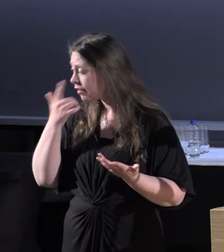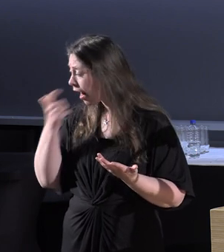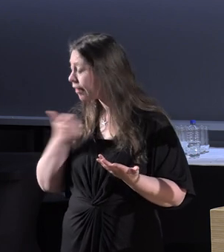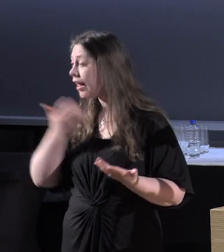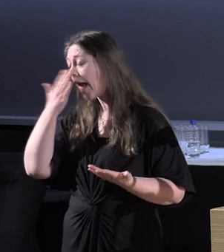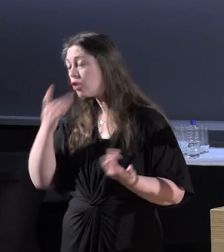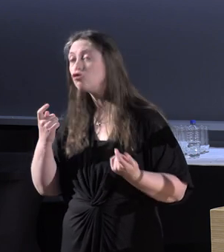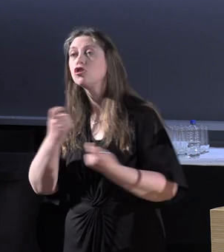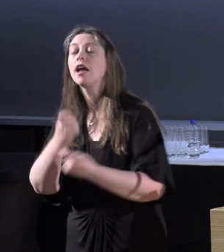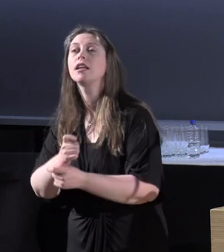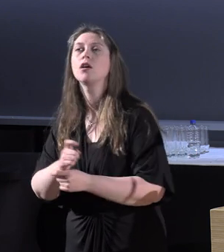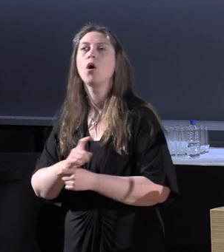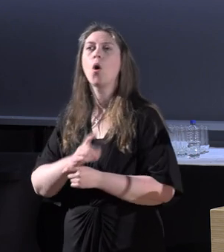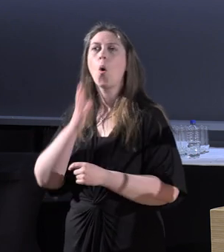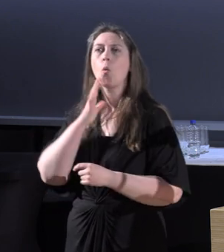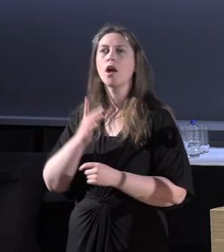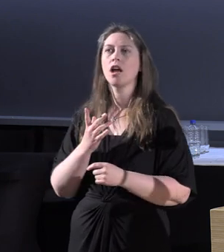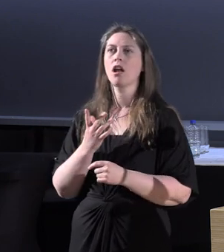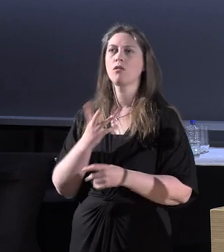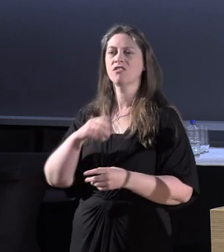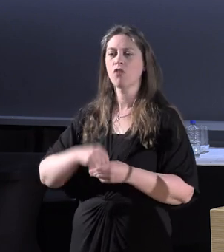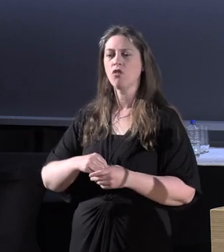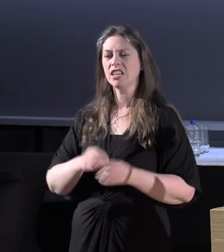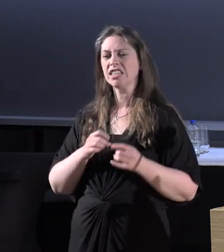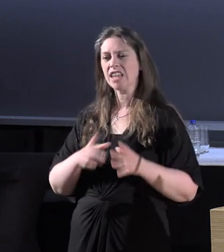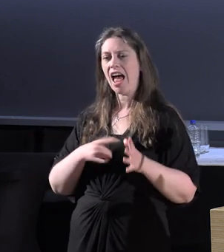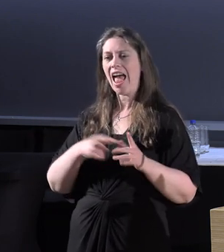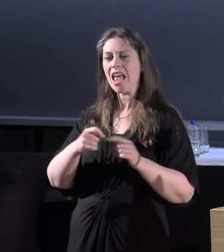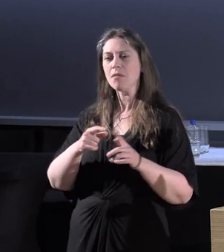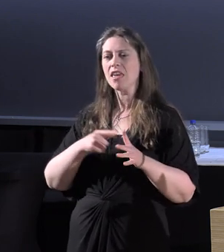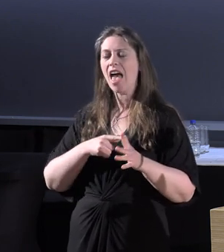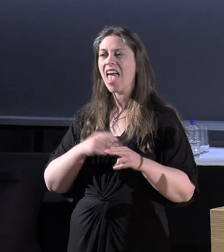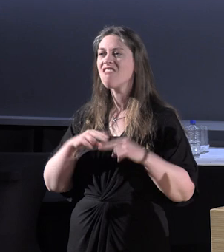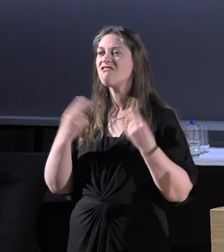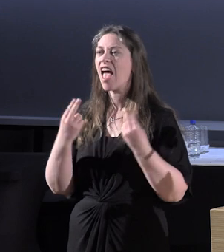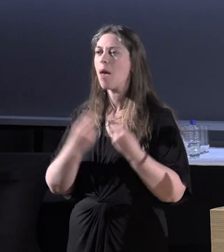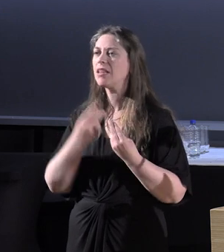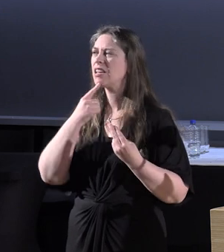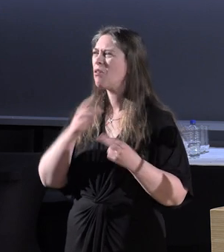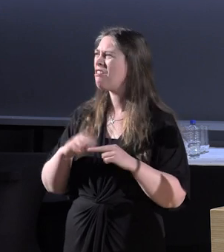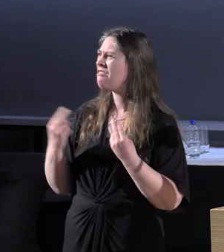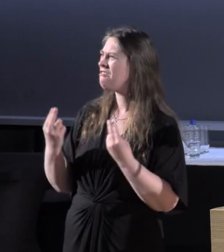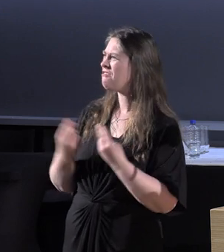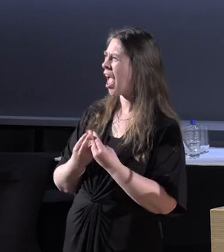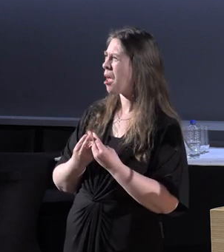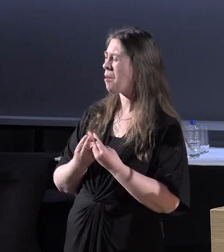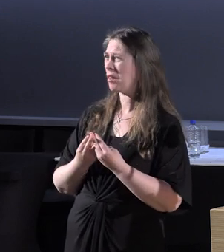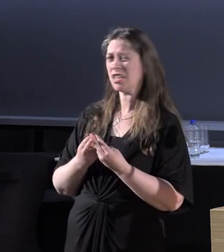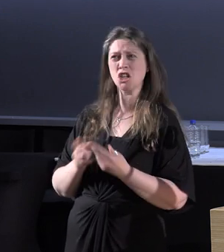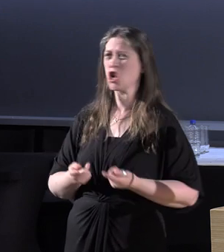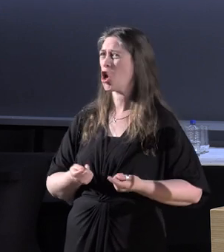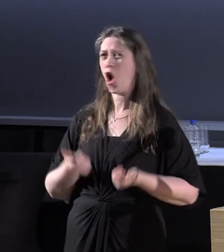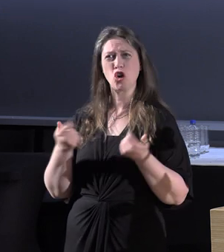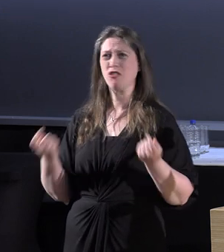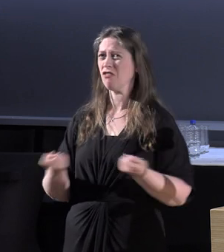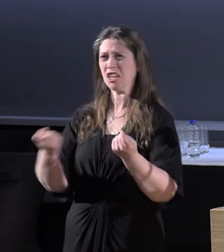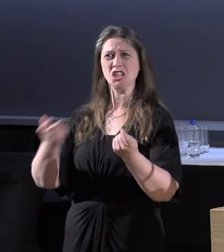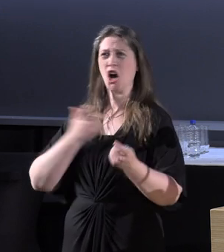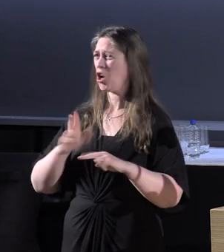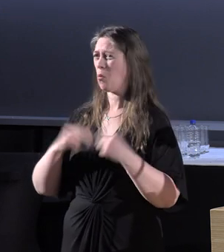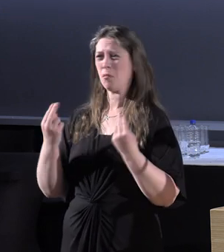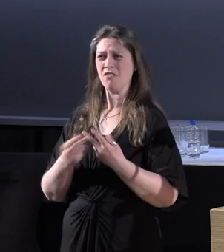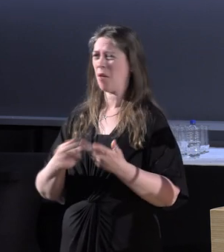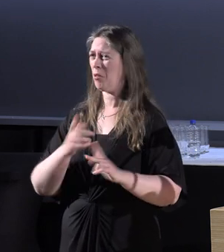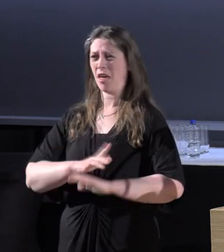involved in APA, people used to talk about the APA family. That's a nonsense as well because families are so dysfunctional. I don't want to be in a family with